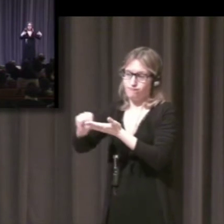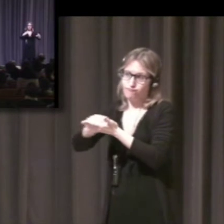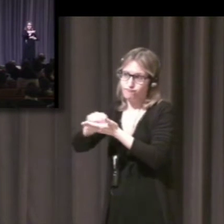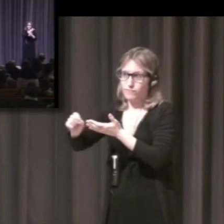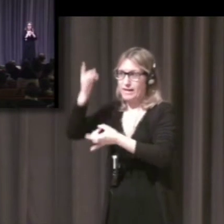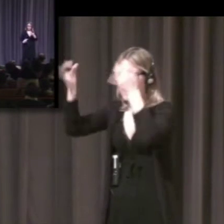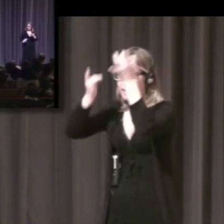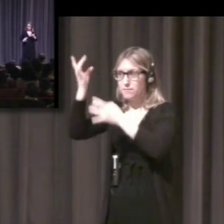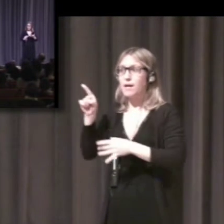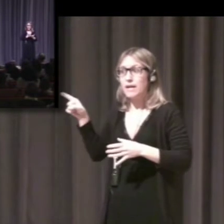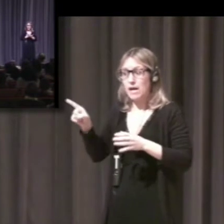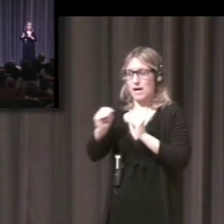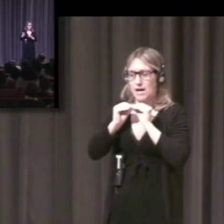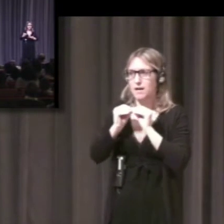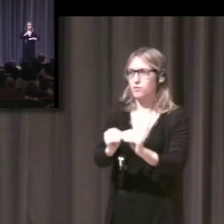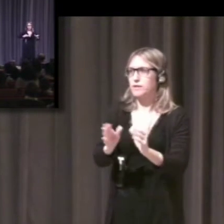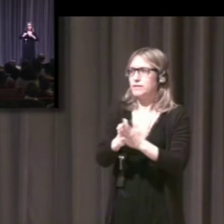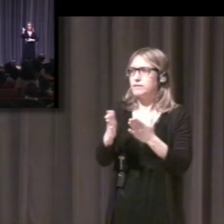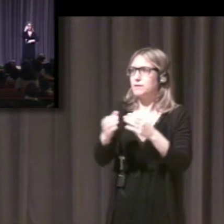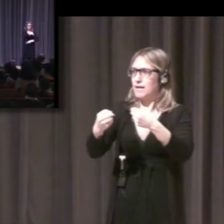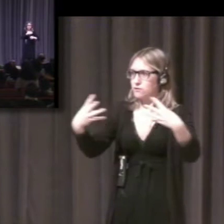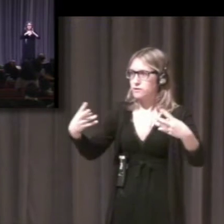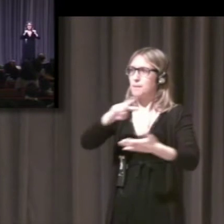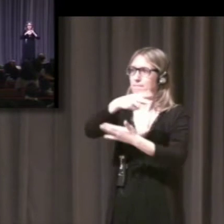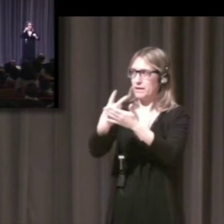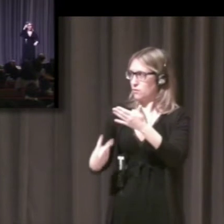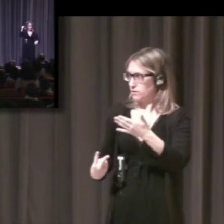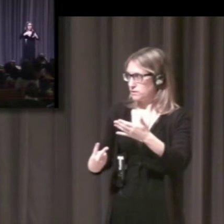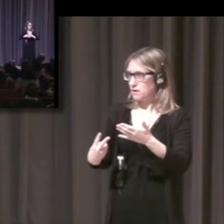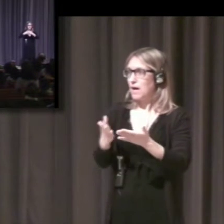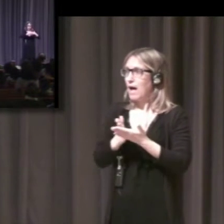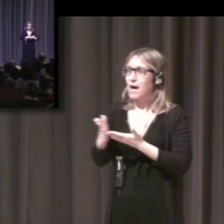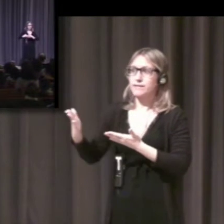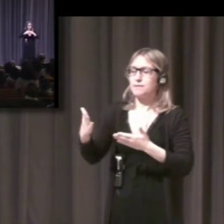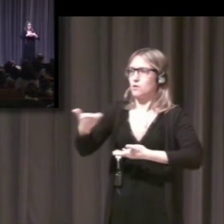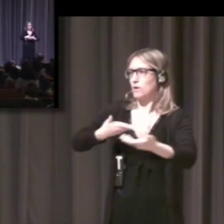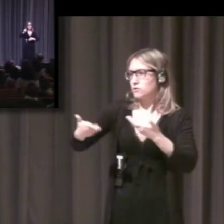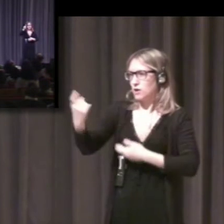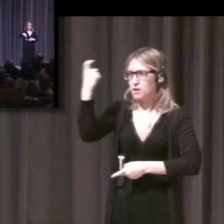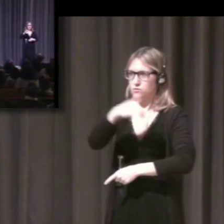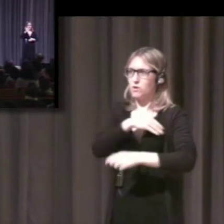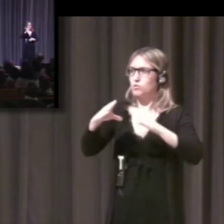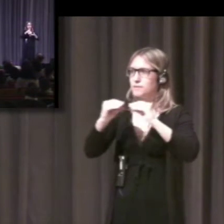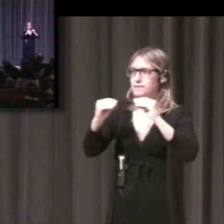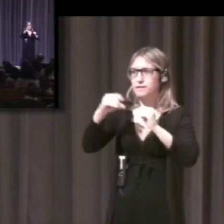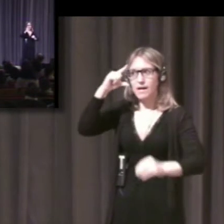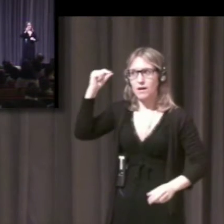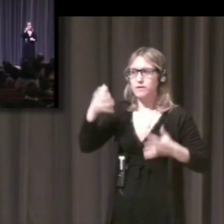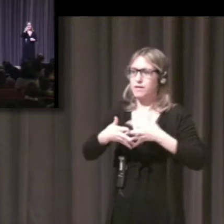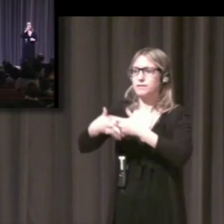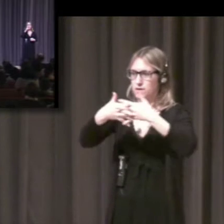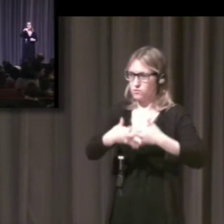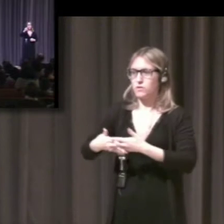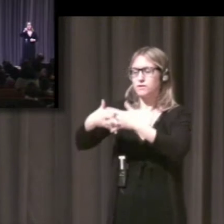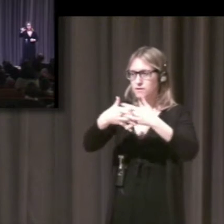The Linguistics Association of America, in this year's awards to Professor Napoli, recognizing her contribution to linguistics, describes